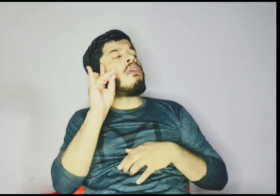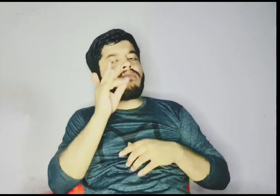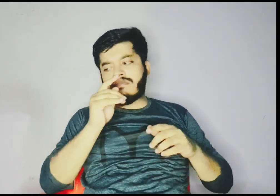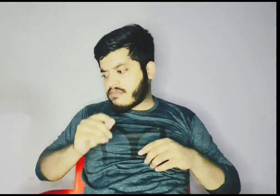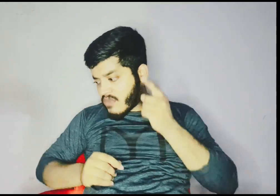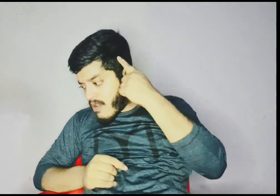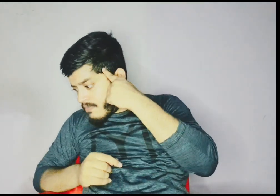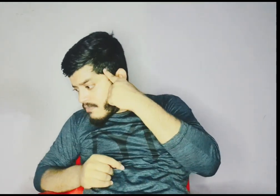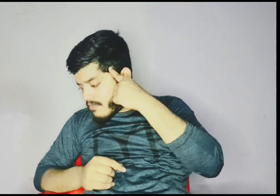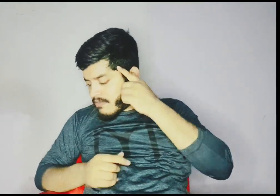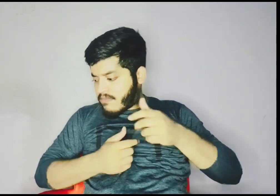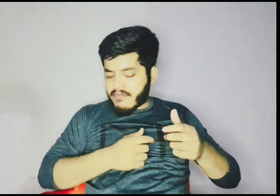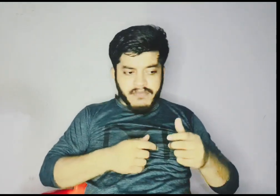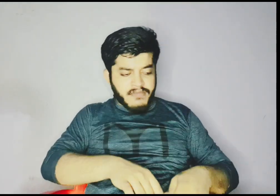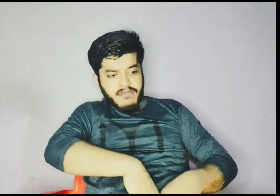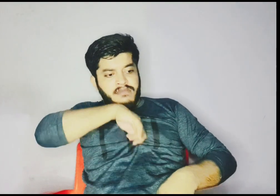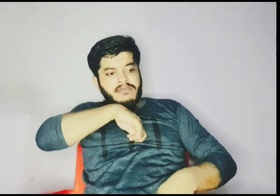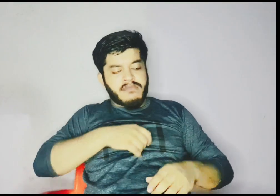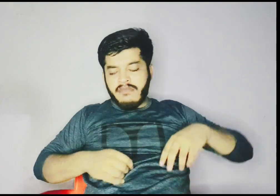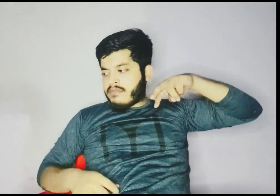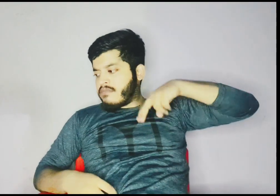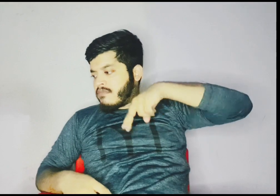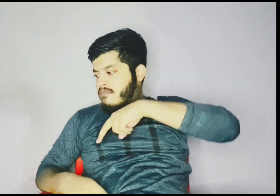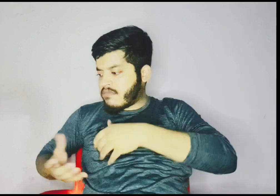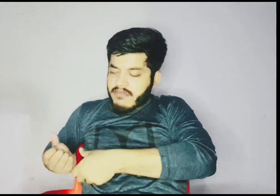Love the world, but keep the sky on your mind. Lock it,